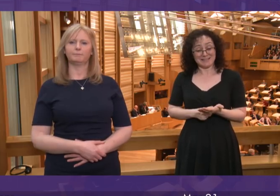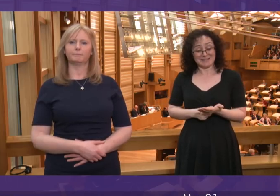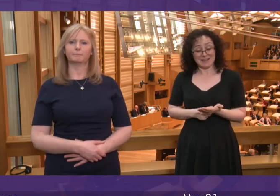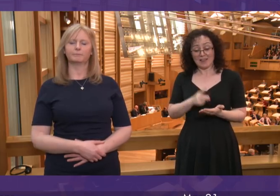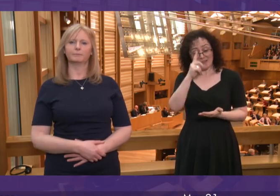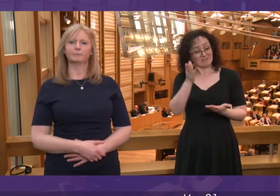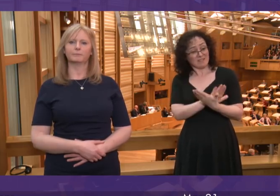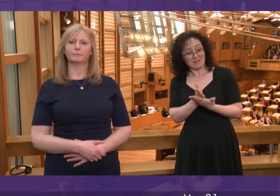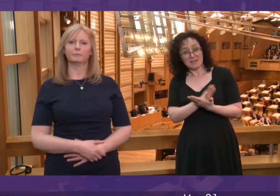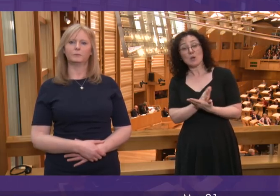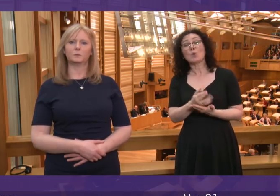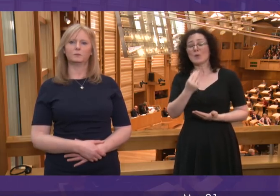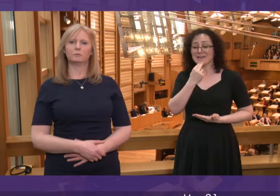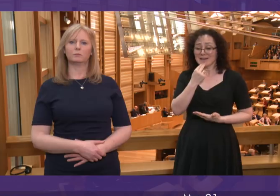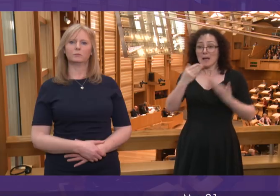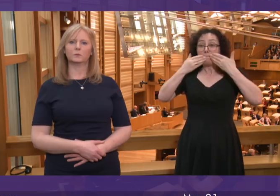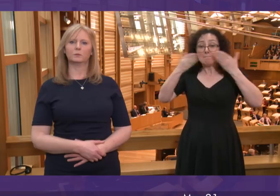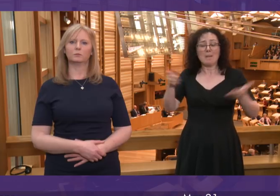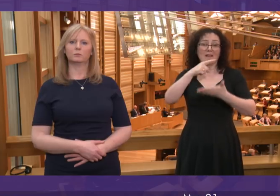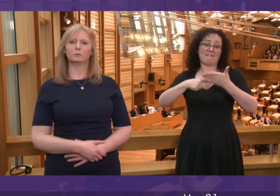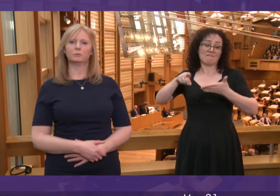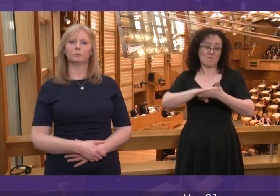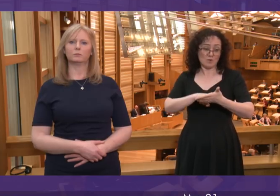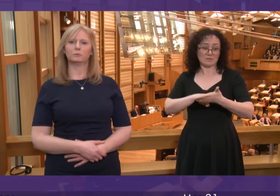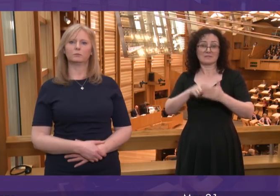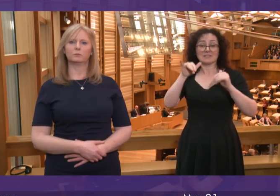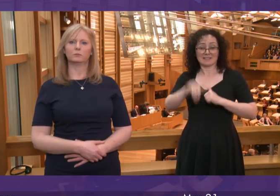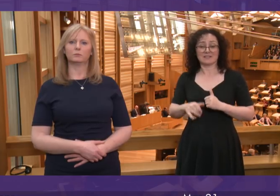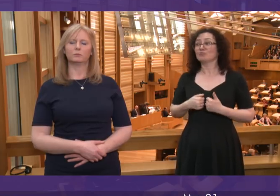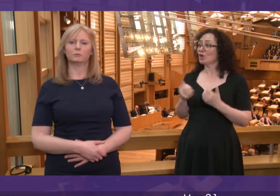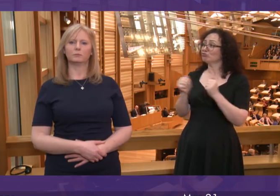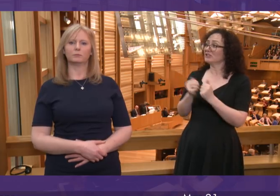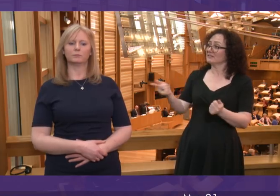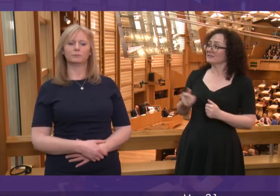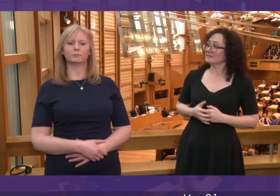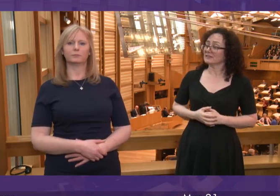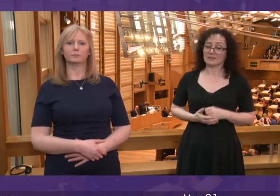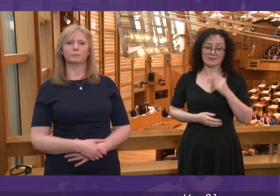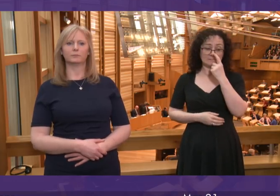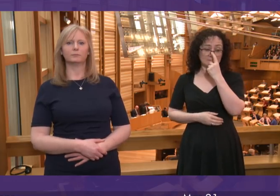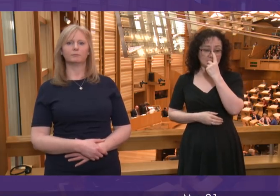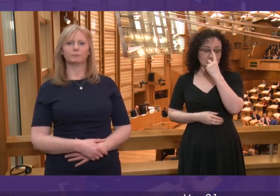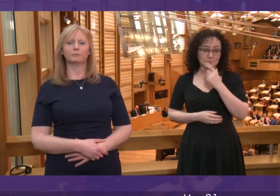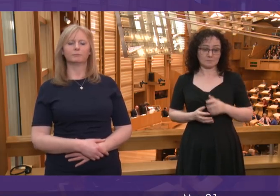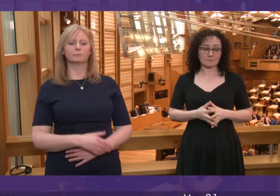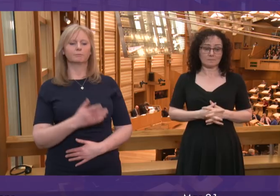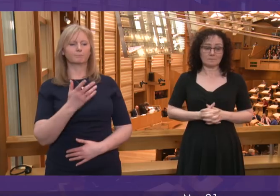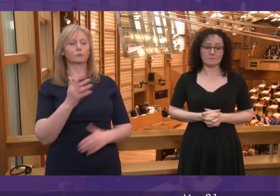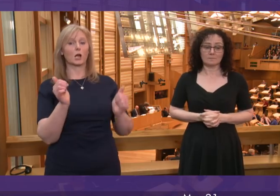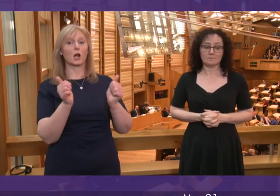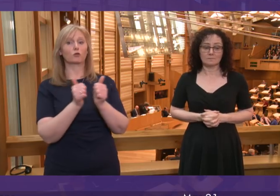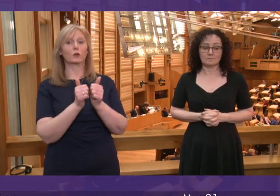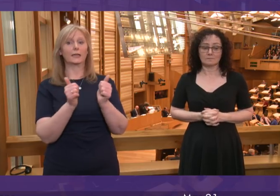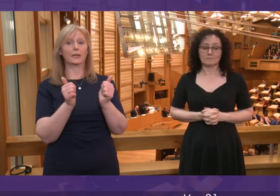the people decide. Isn't it time for that common sense approach? The First Minister. Yes, I agree